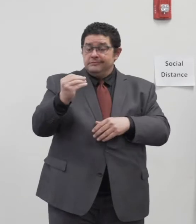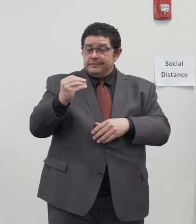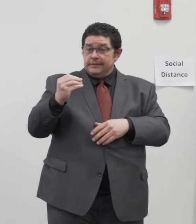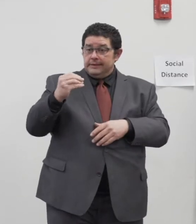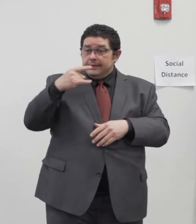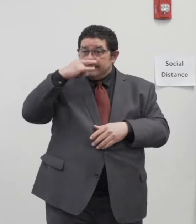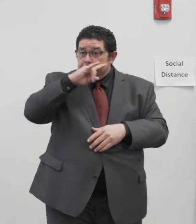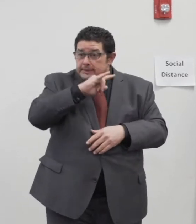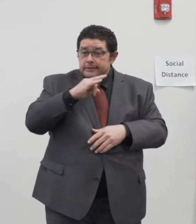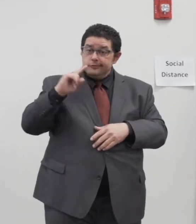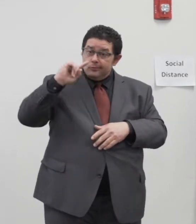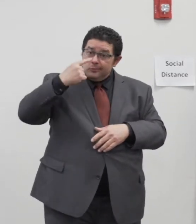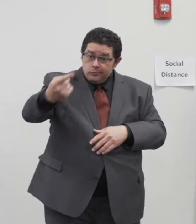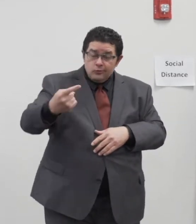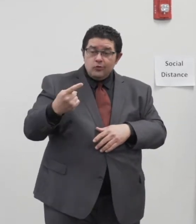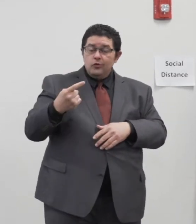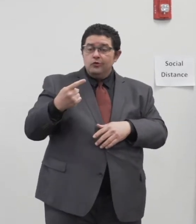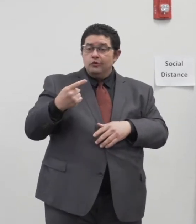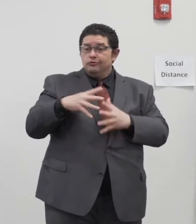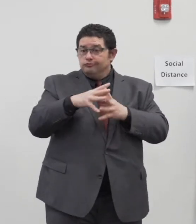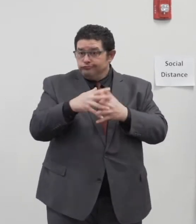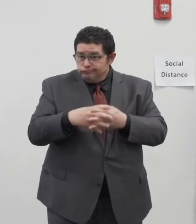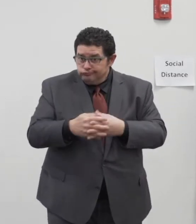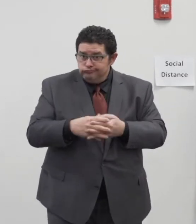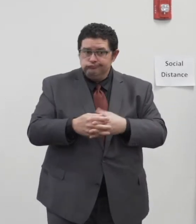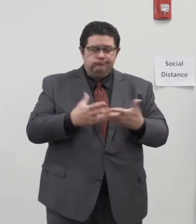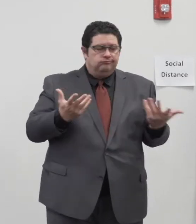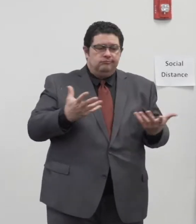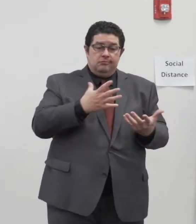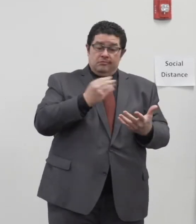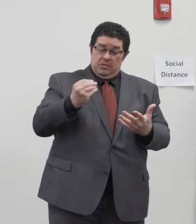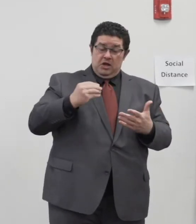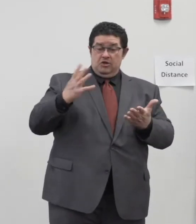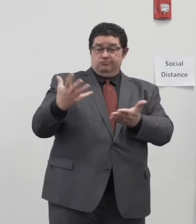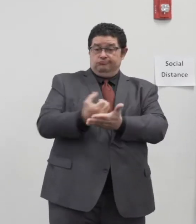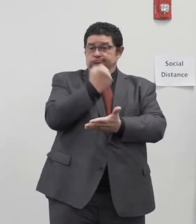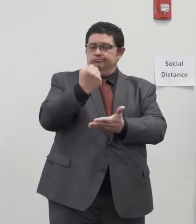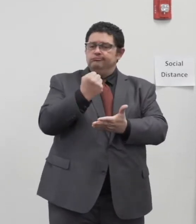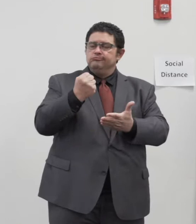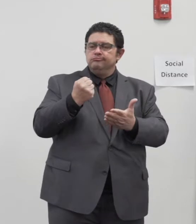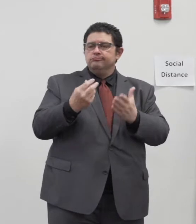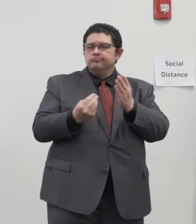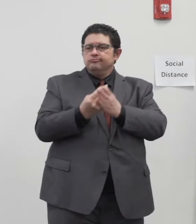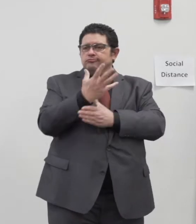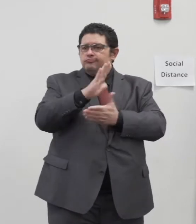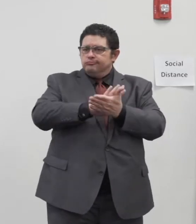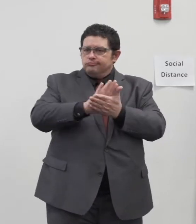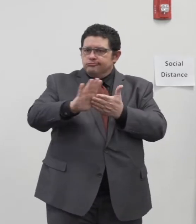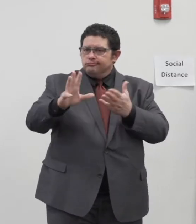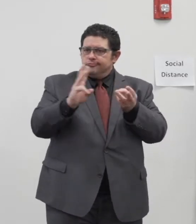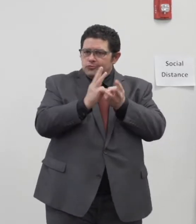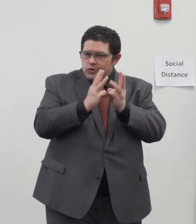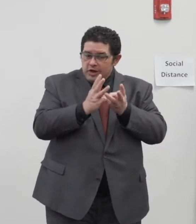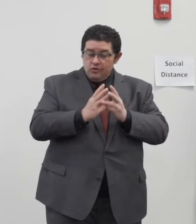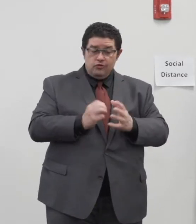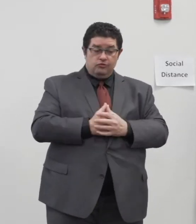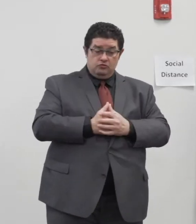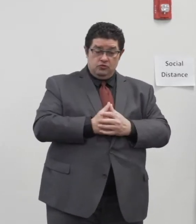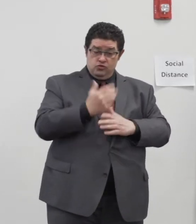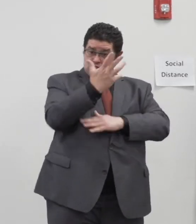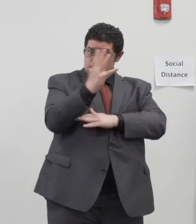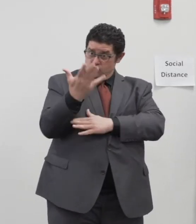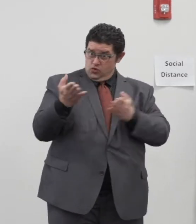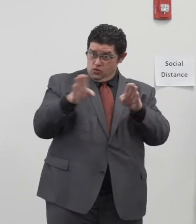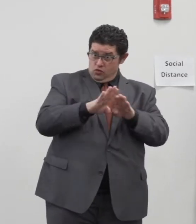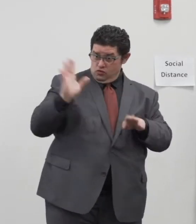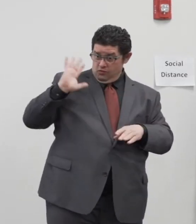release some of their energy. We can certainly take advantage of the spring weather. Closing our parks proved necessary to help stem